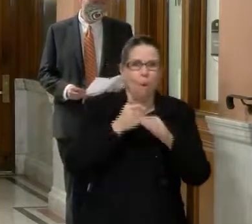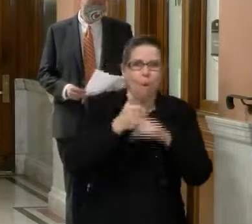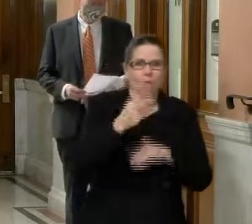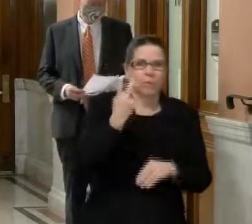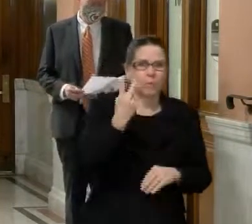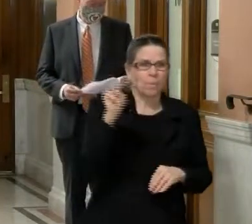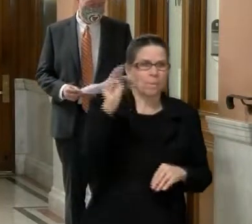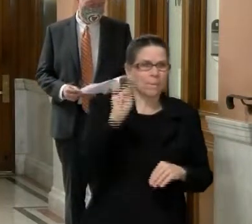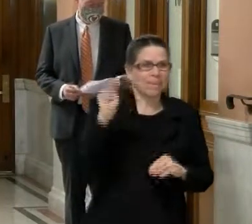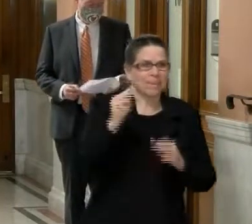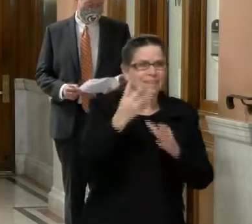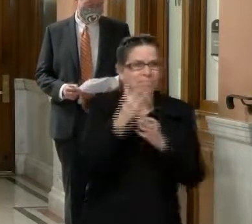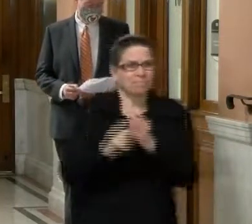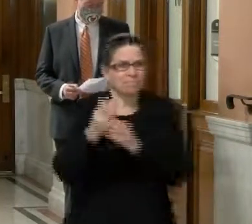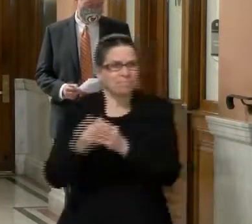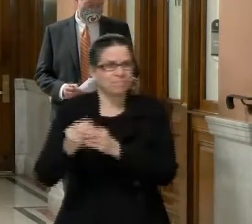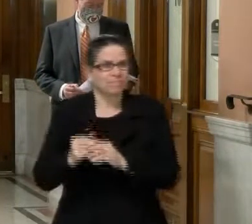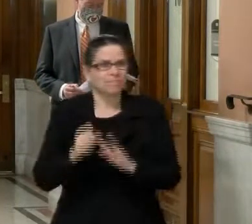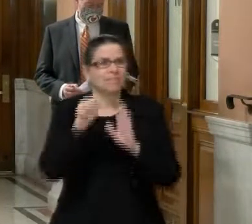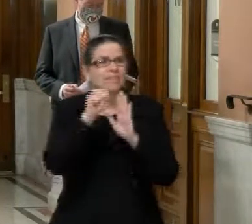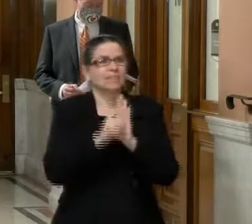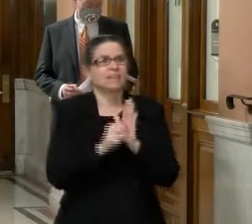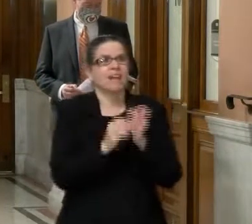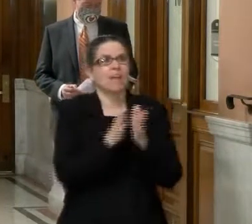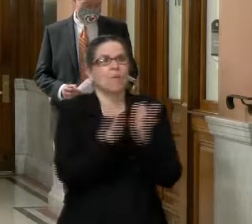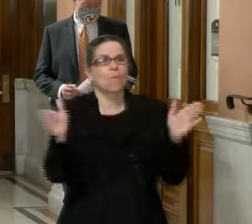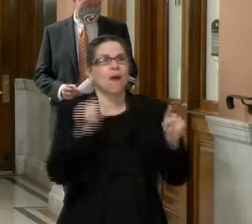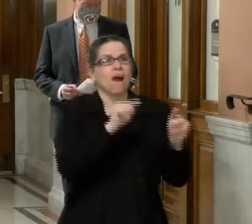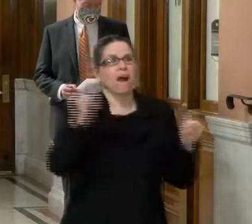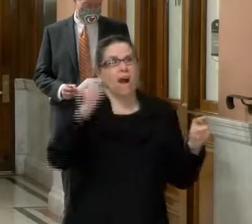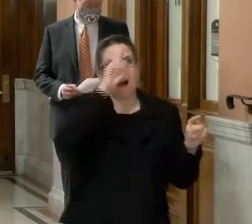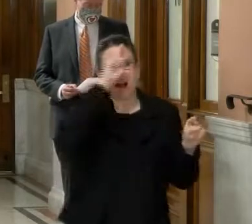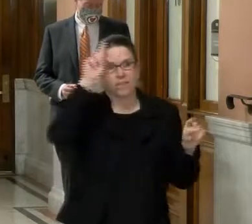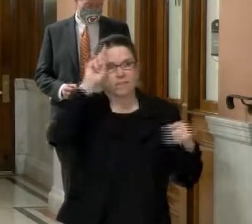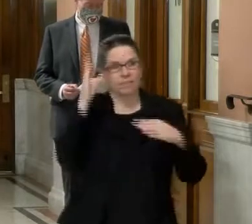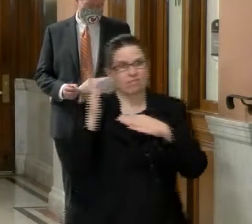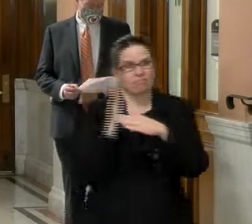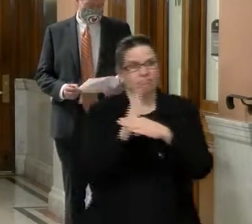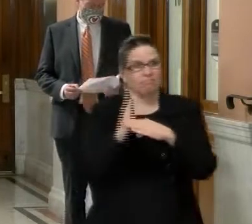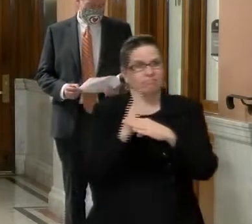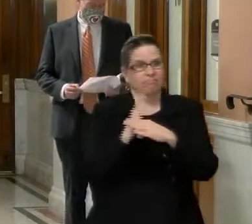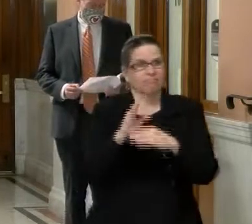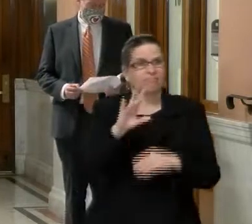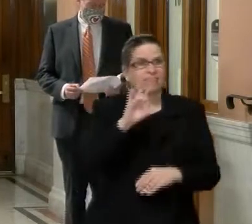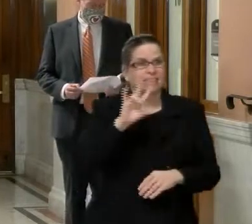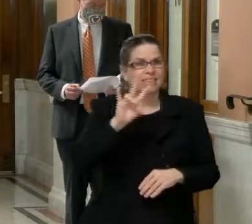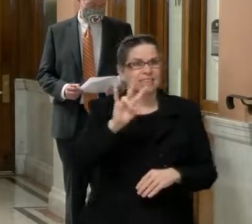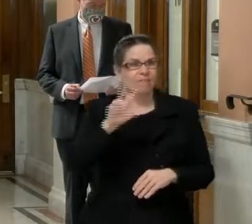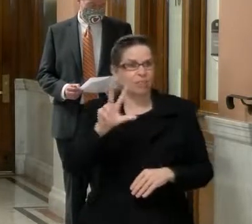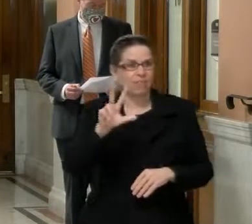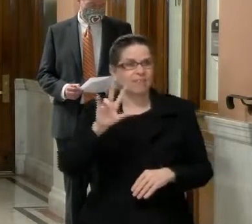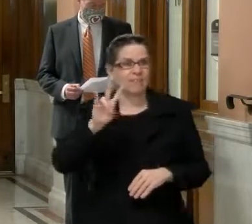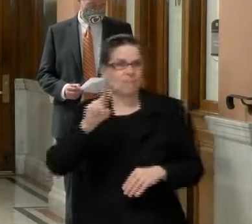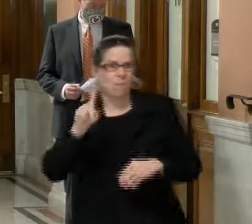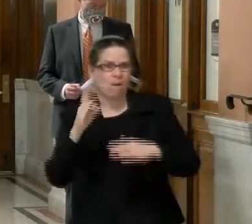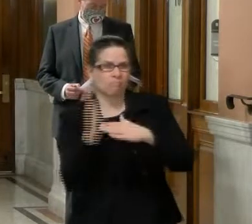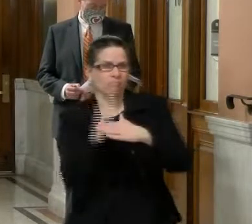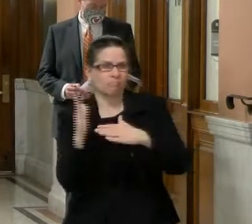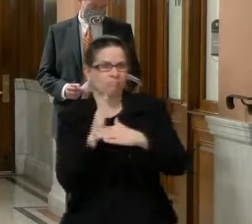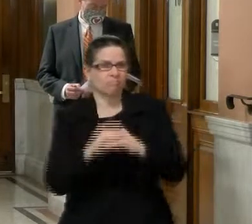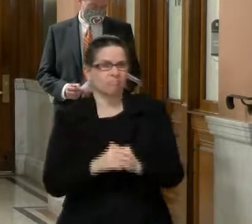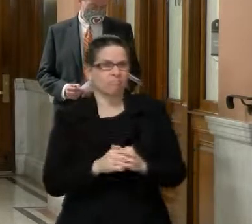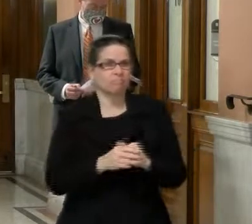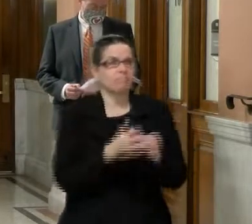for hospitalized with the virus was lowered from age 73 last week to 71. This week, the average age of covert deaths in Massachusetts,